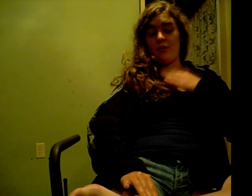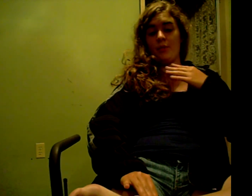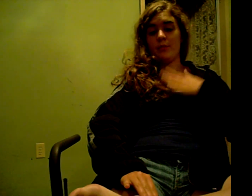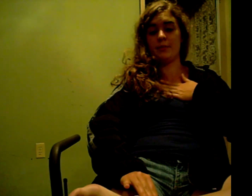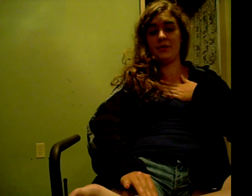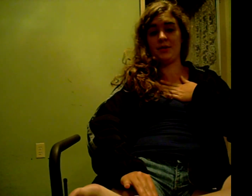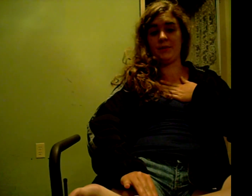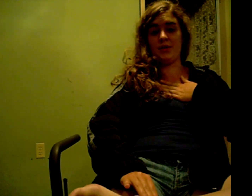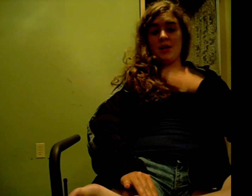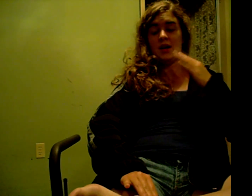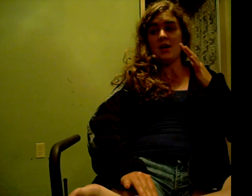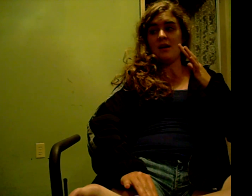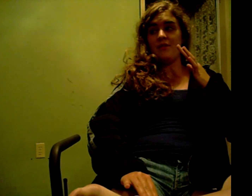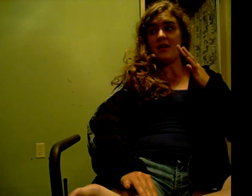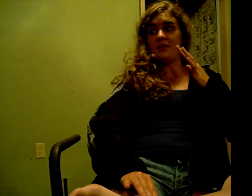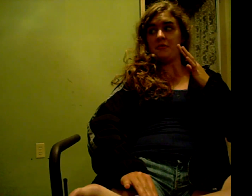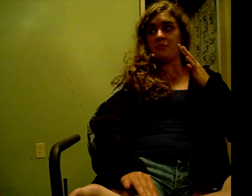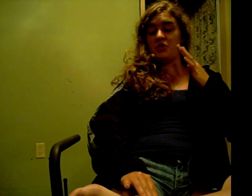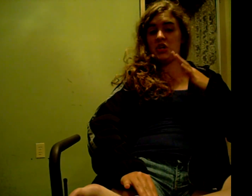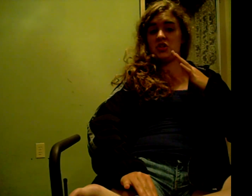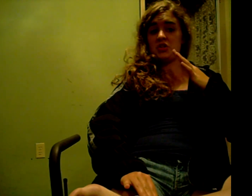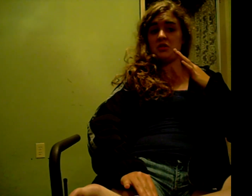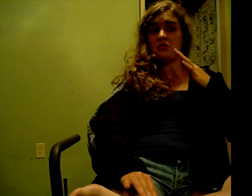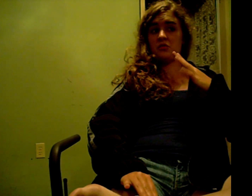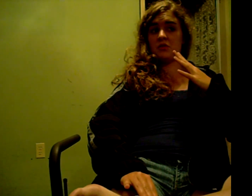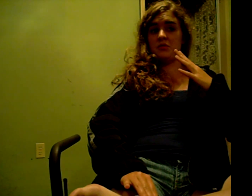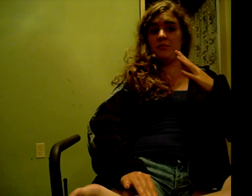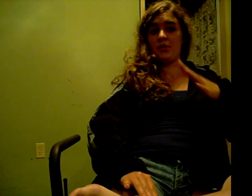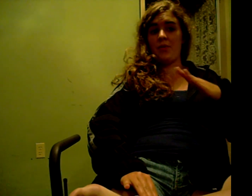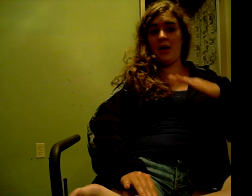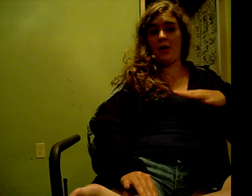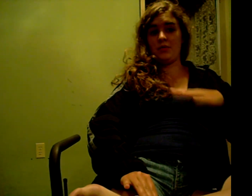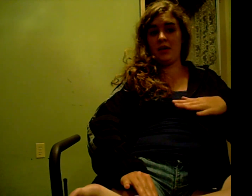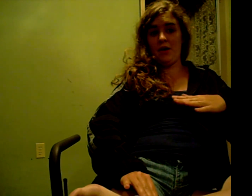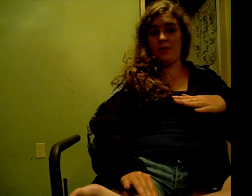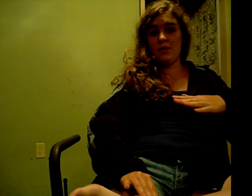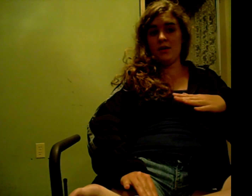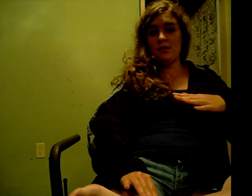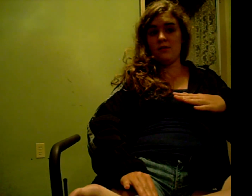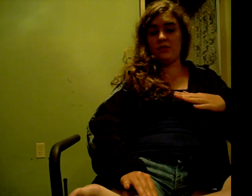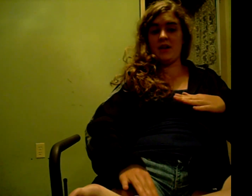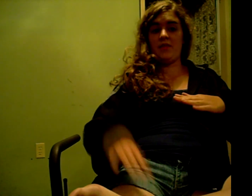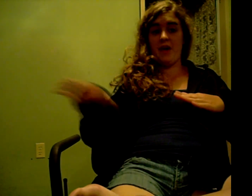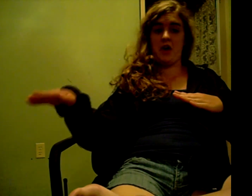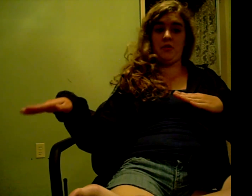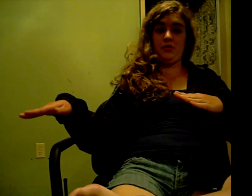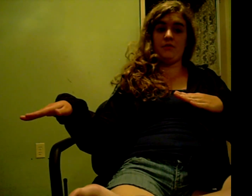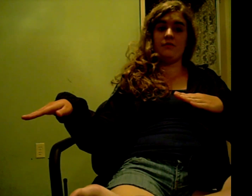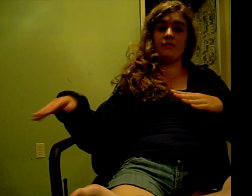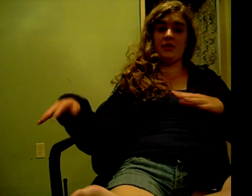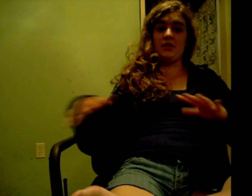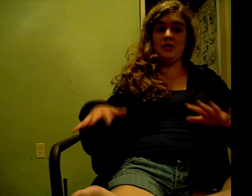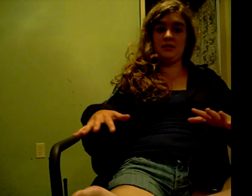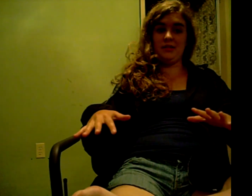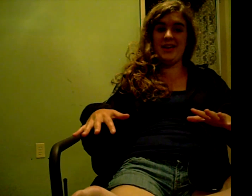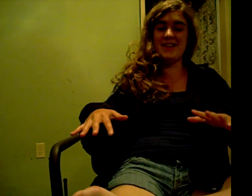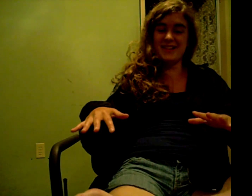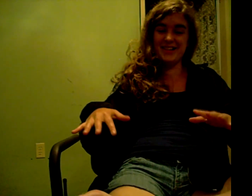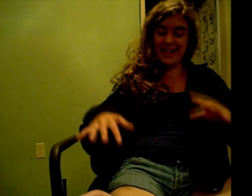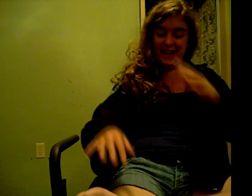probably something that is potentially going to burn the house down. Like, that could have very easily. And